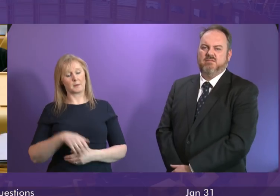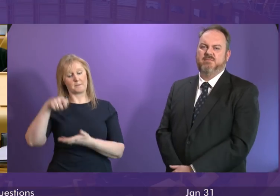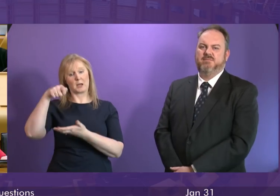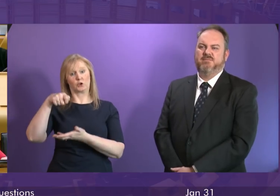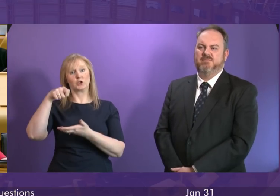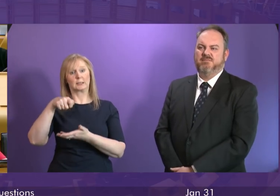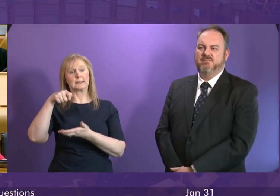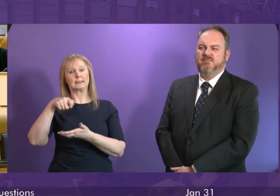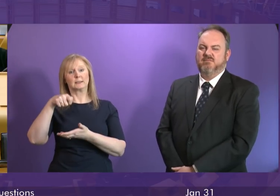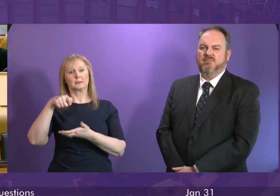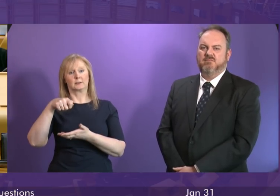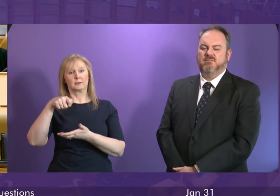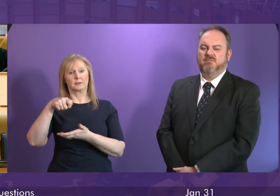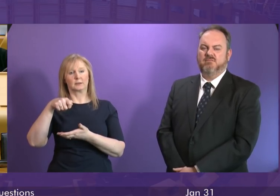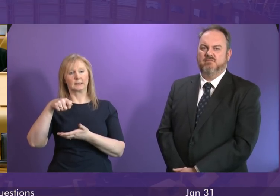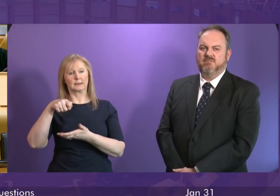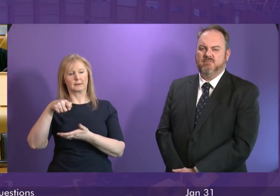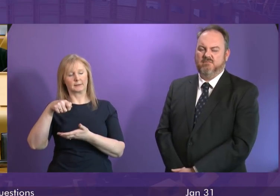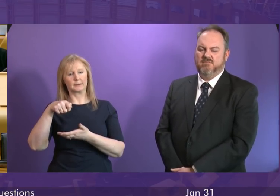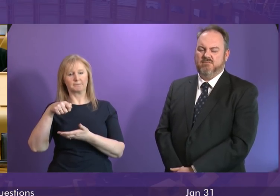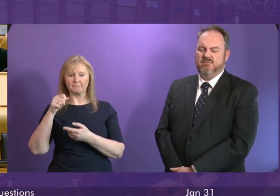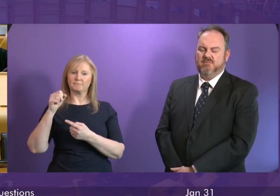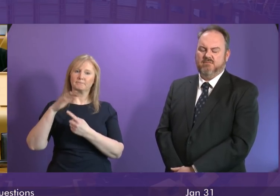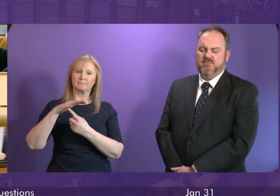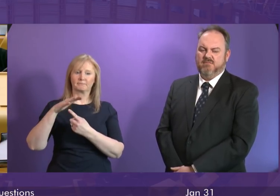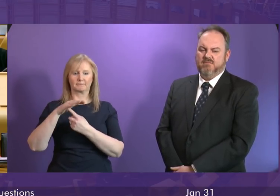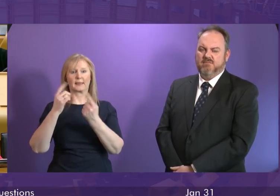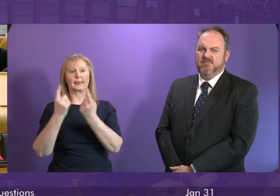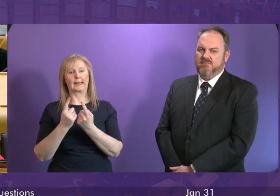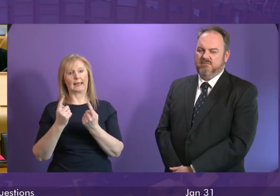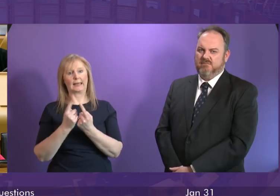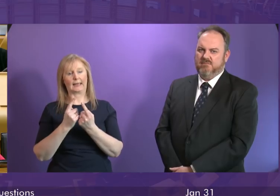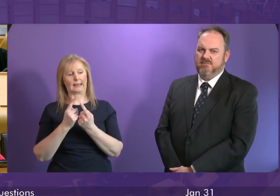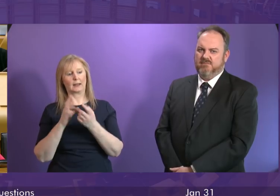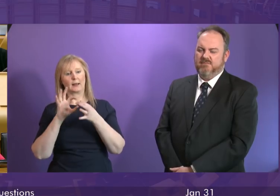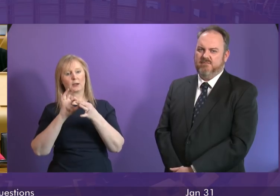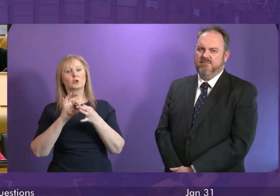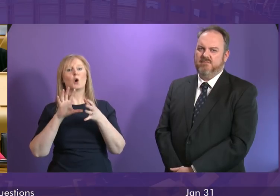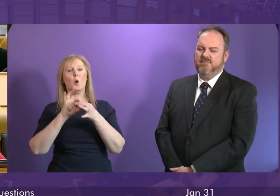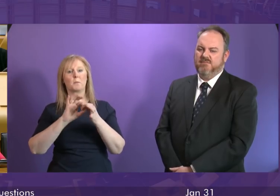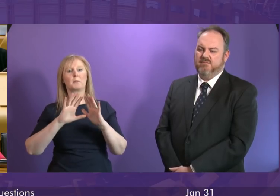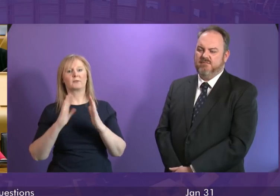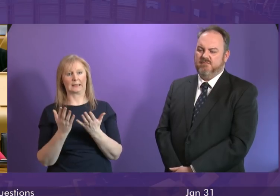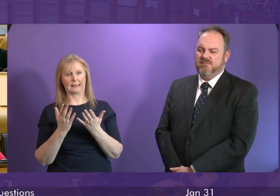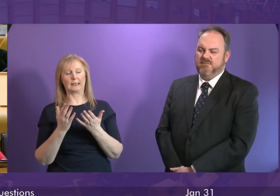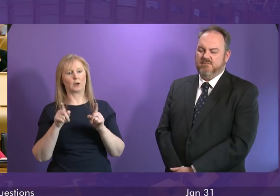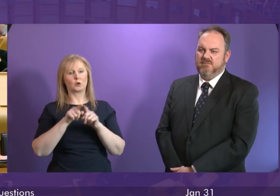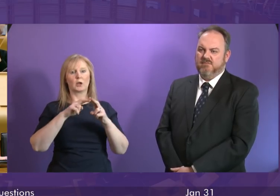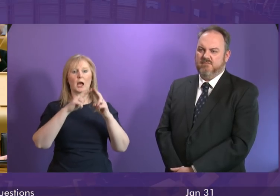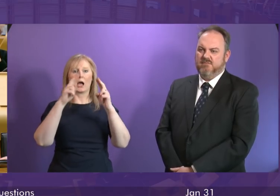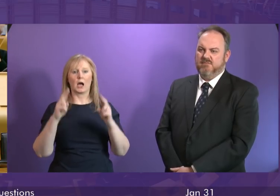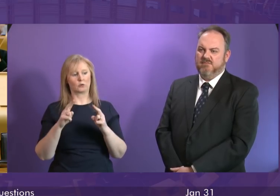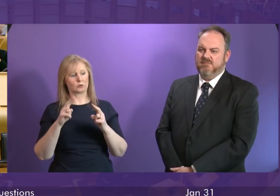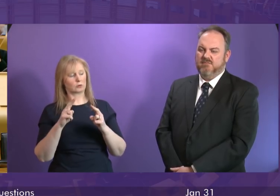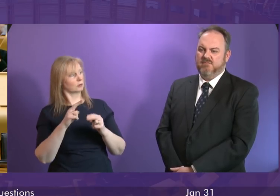course on the budget perhaps the most significant item in the budget relating to homelessness and housing which Richard